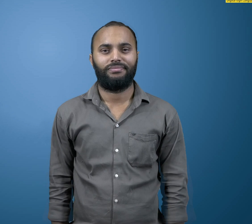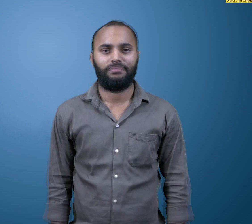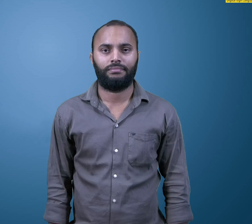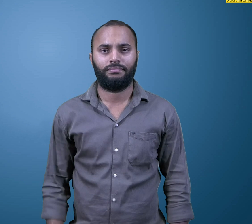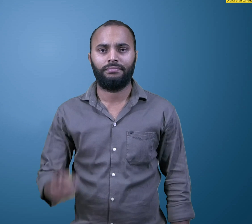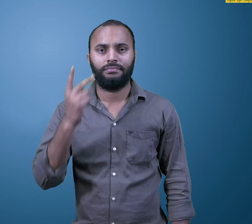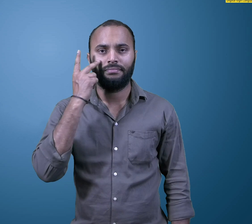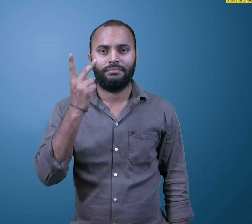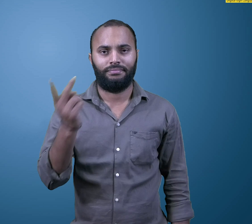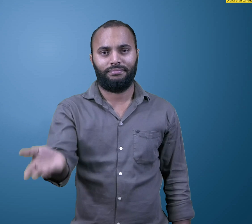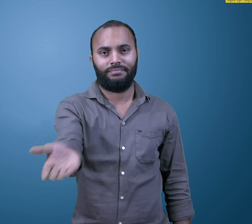See the next picture.